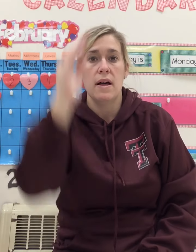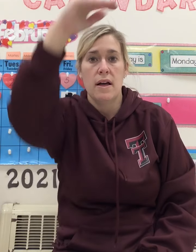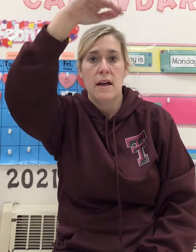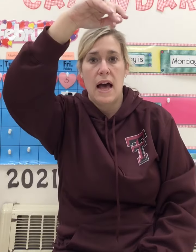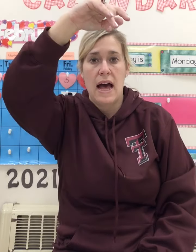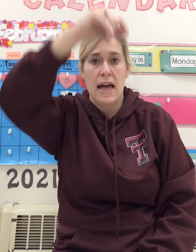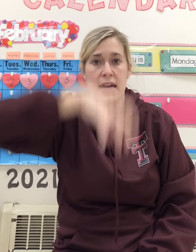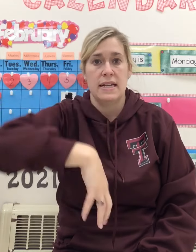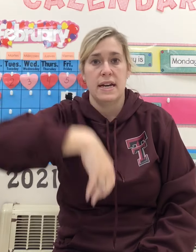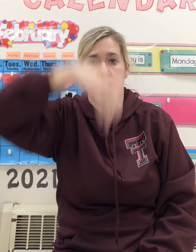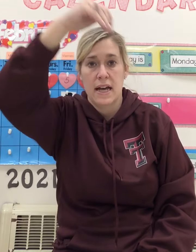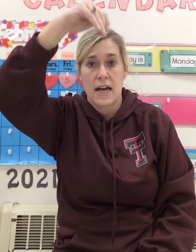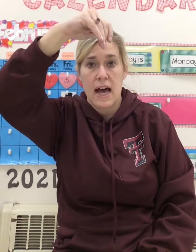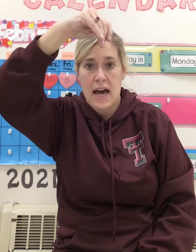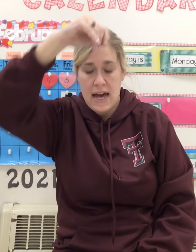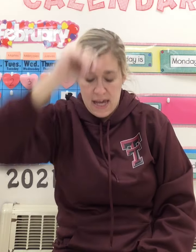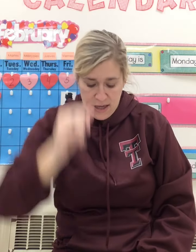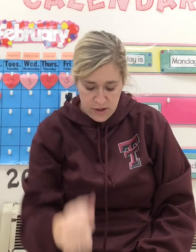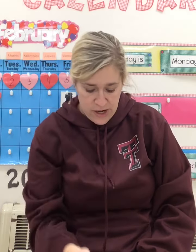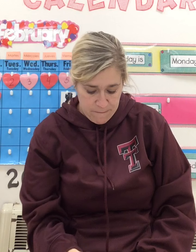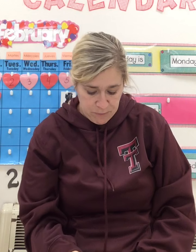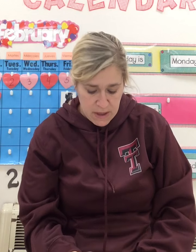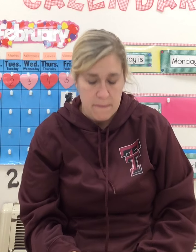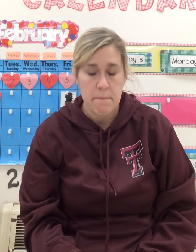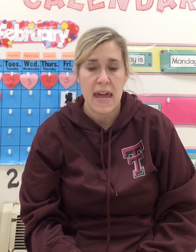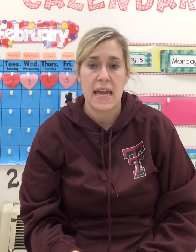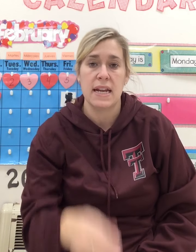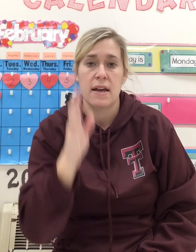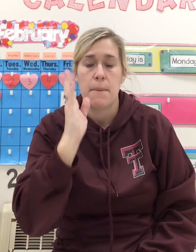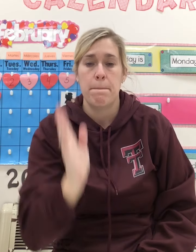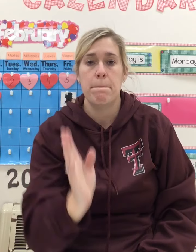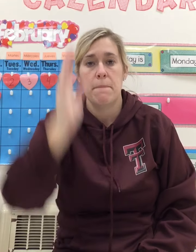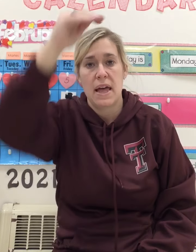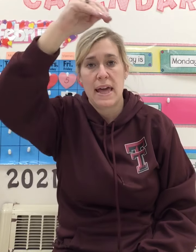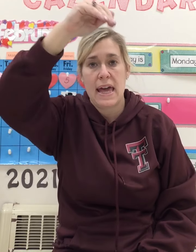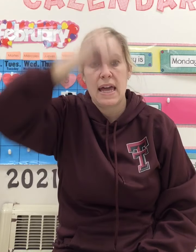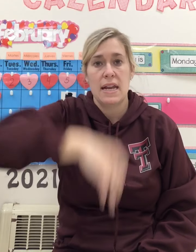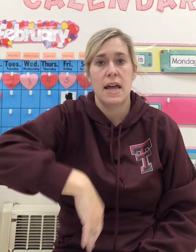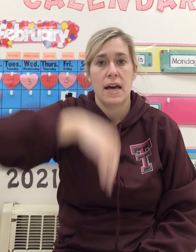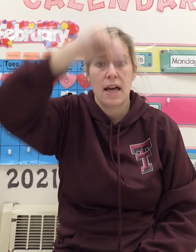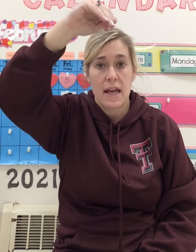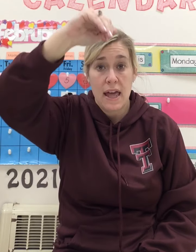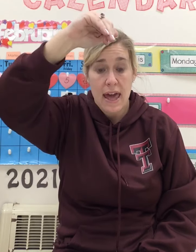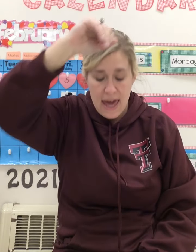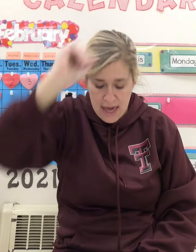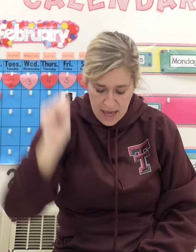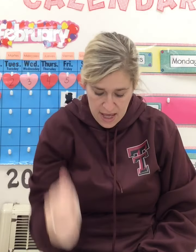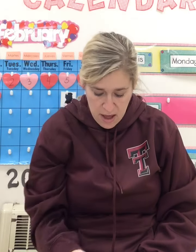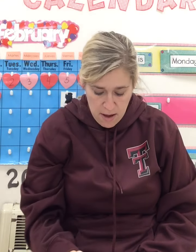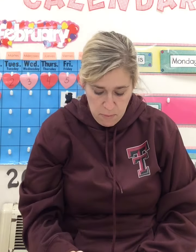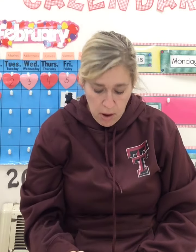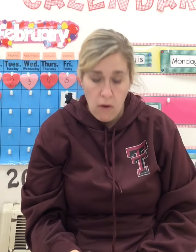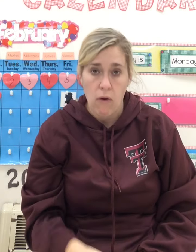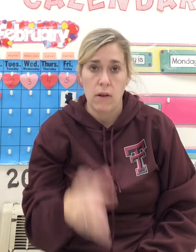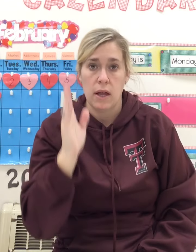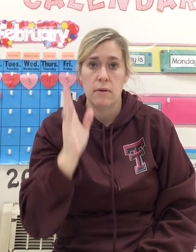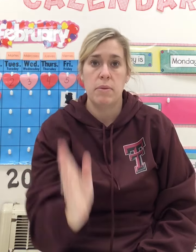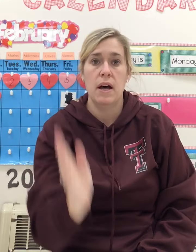-I-D. I. Good job. Main. M-A-N. A. Pole. P